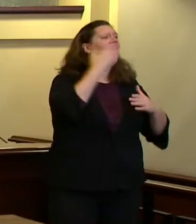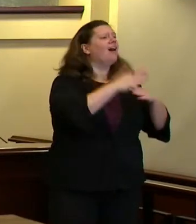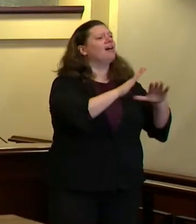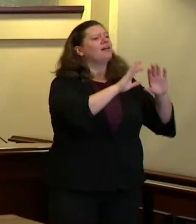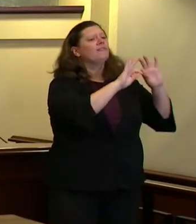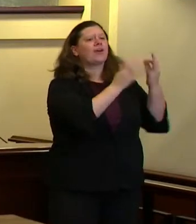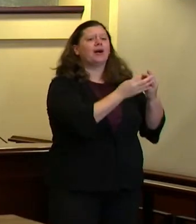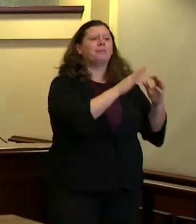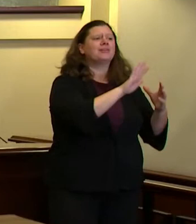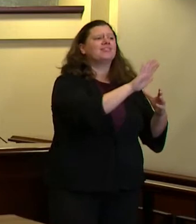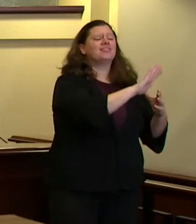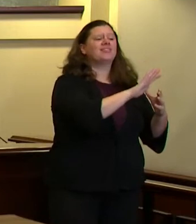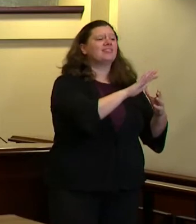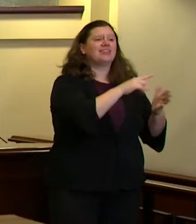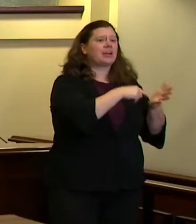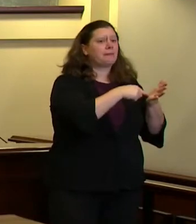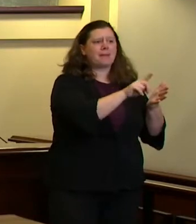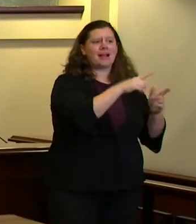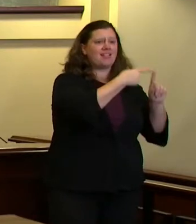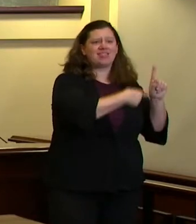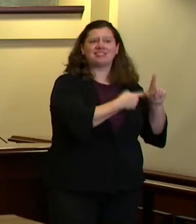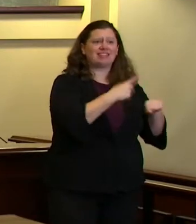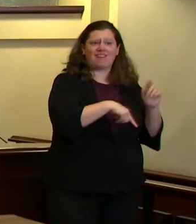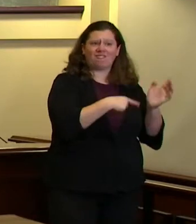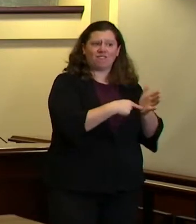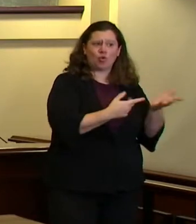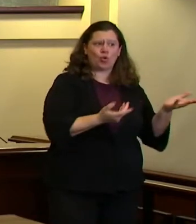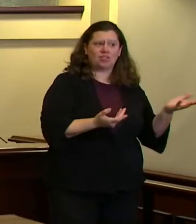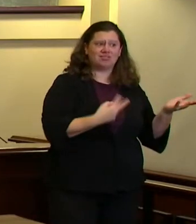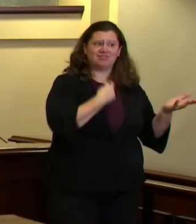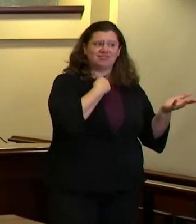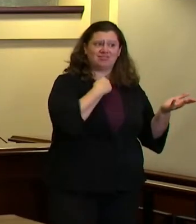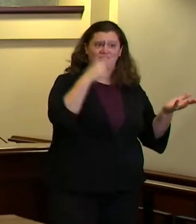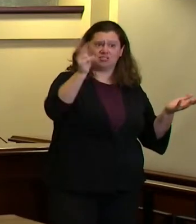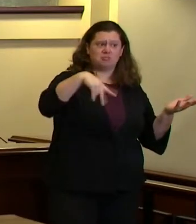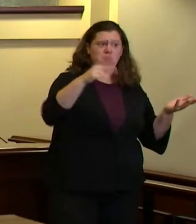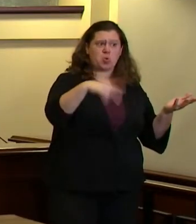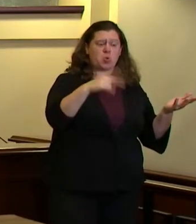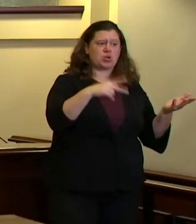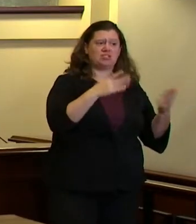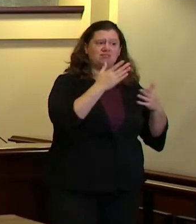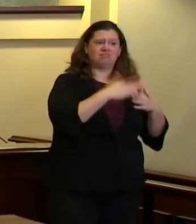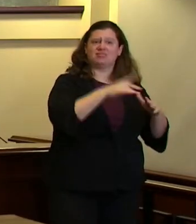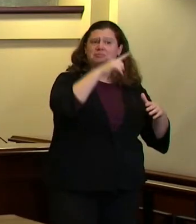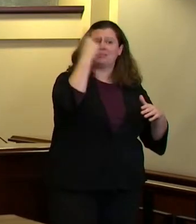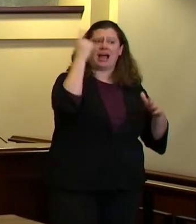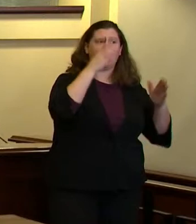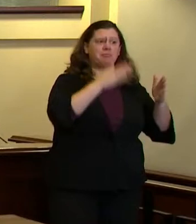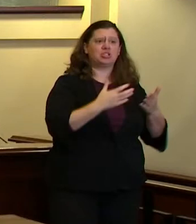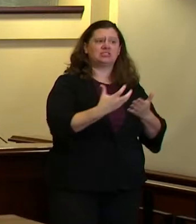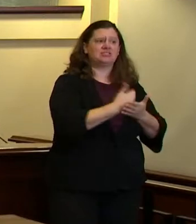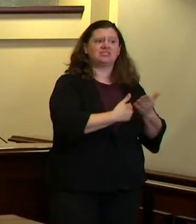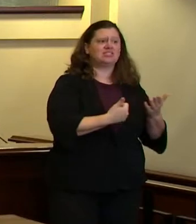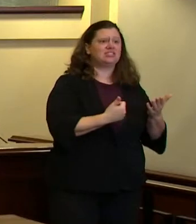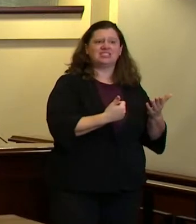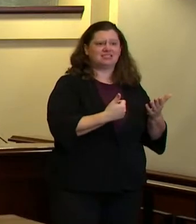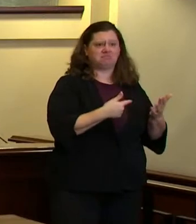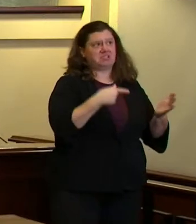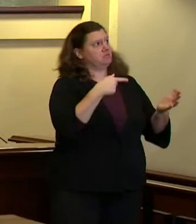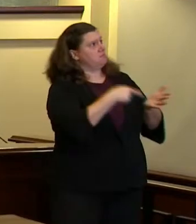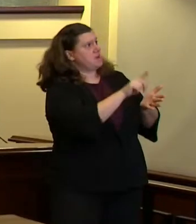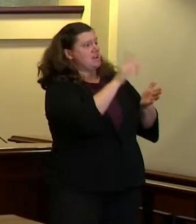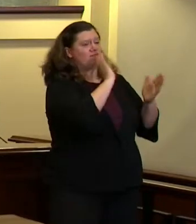there's no neighborhood in this in this city that the average black family based on income can afford to live in so